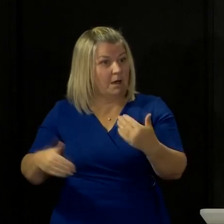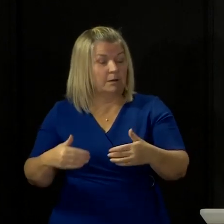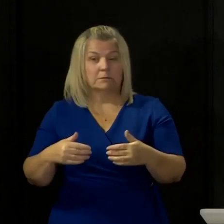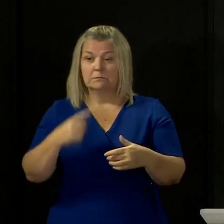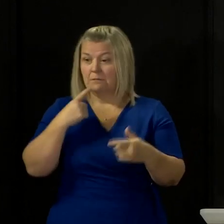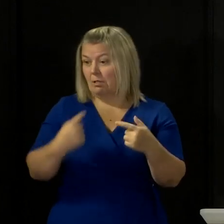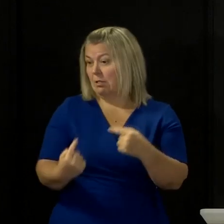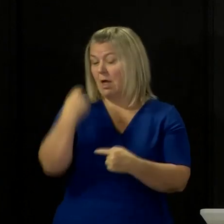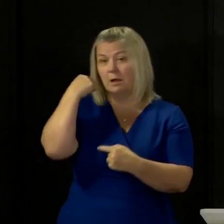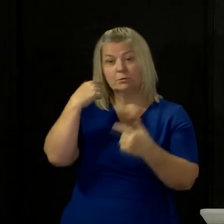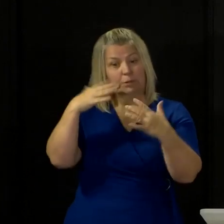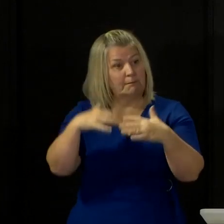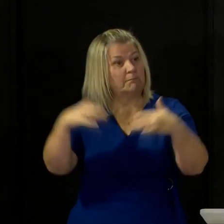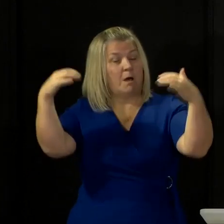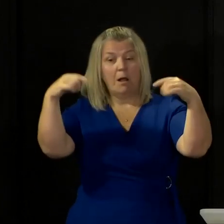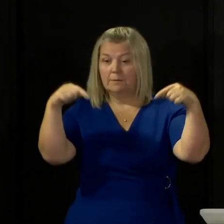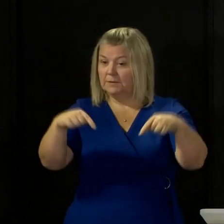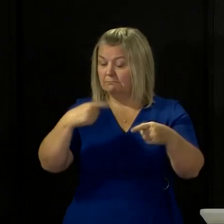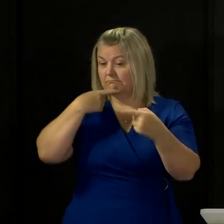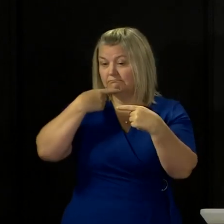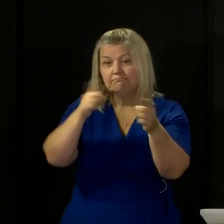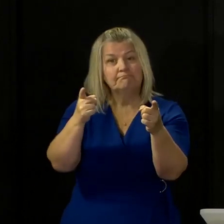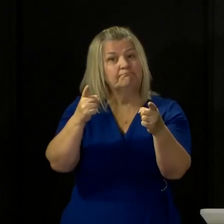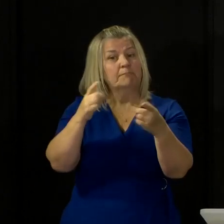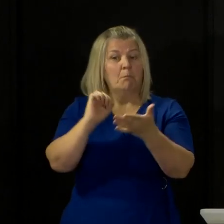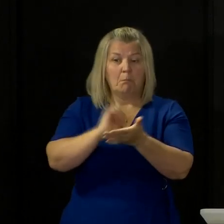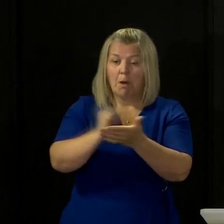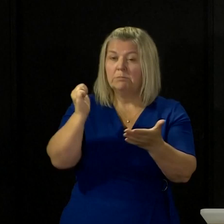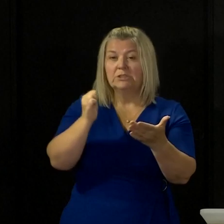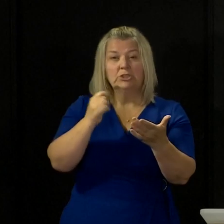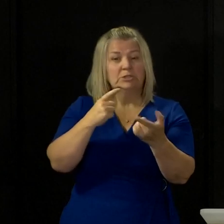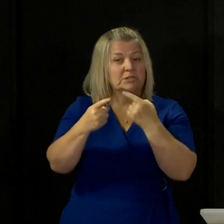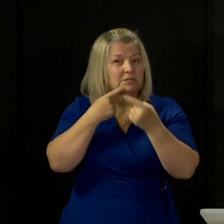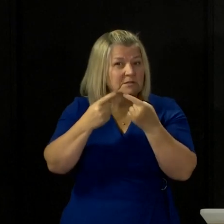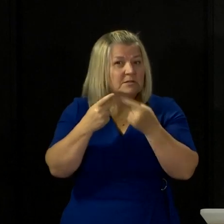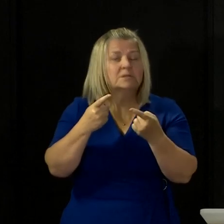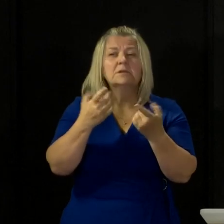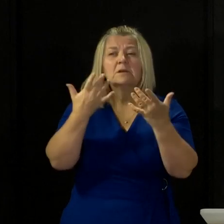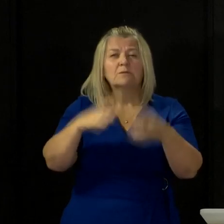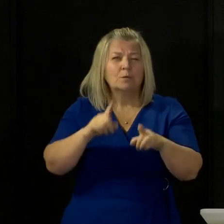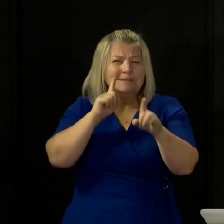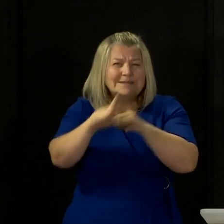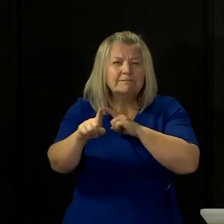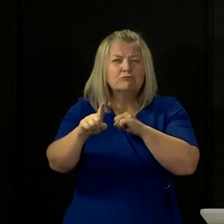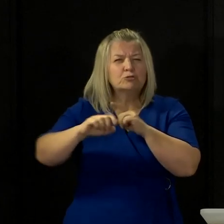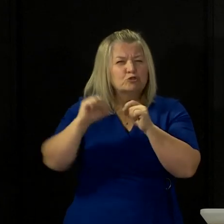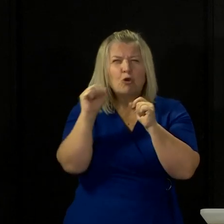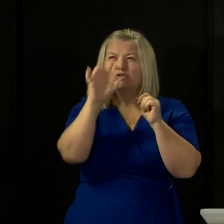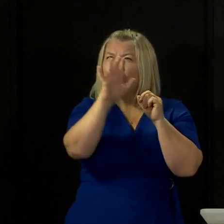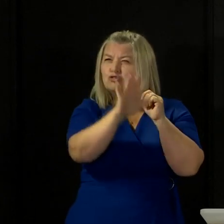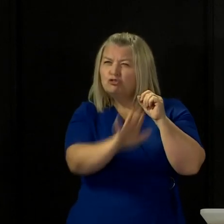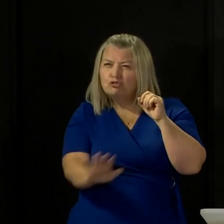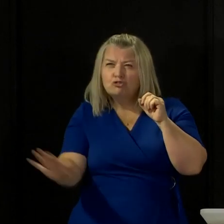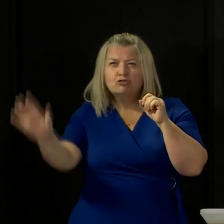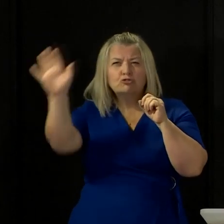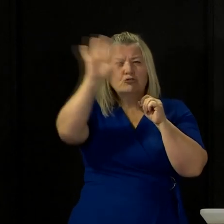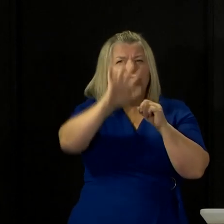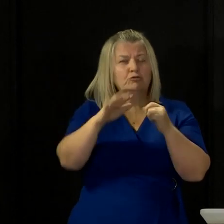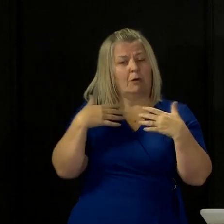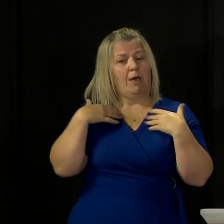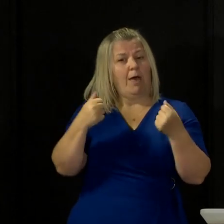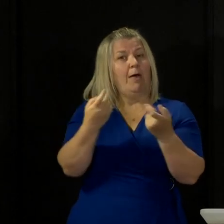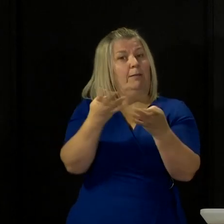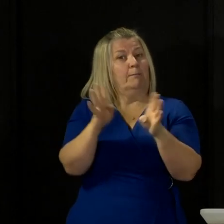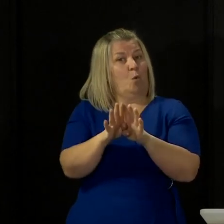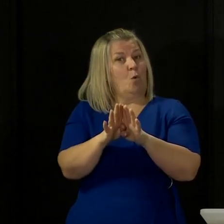Health Secretary has repeated that we will be publishing data broken down by Health Board as soon as we have that data in a reliable form. And I'd rather